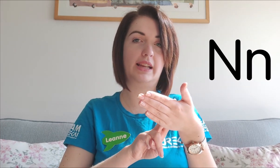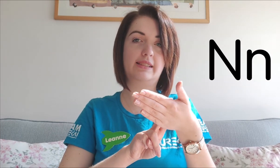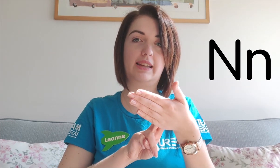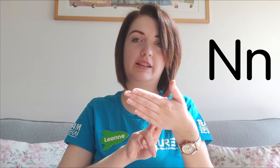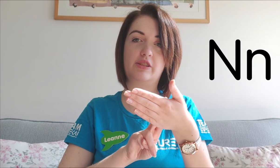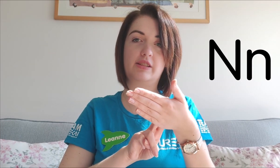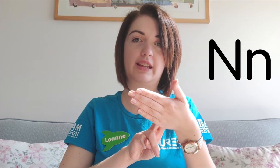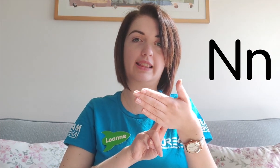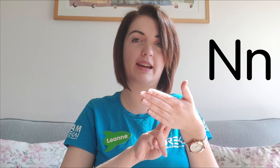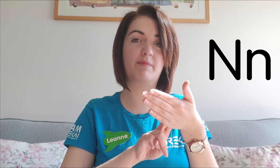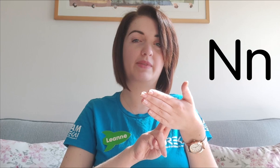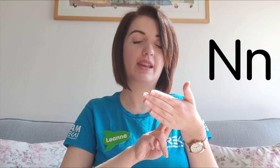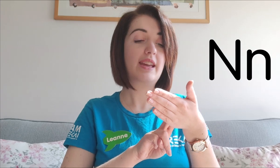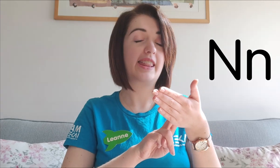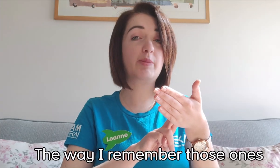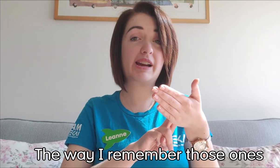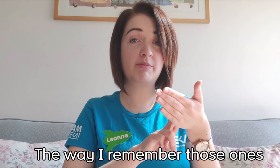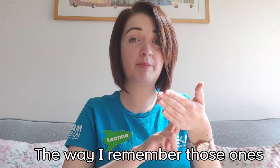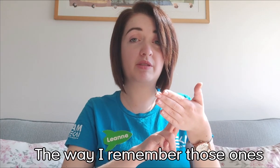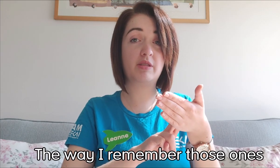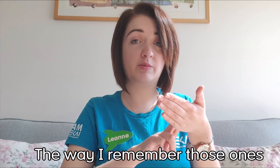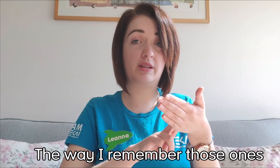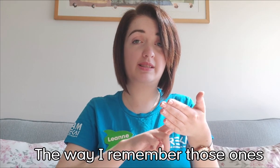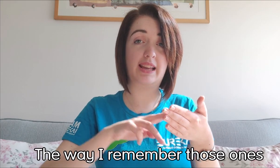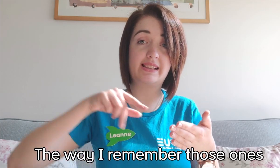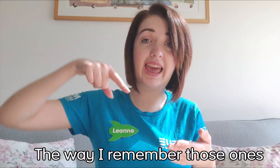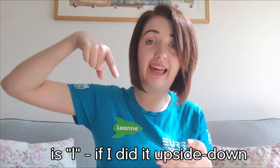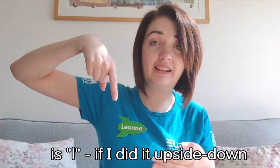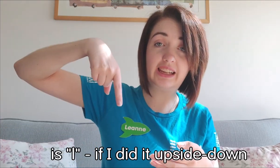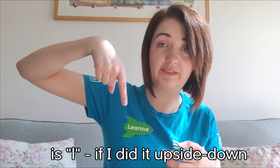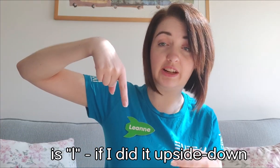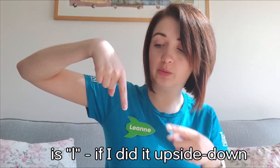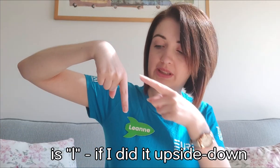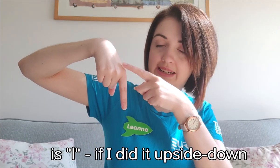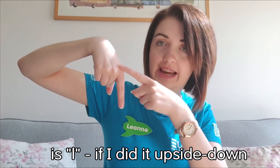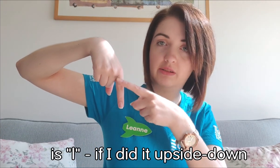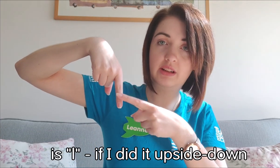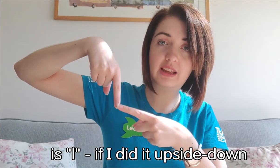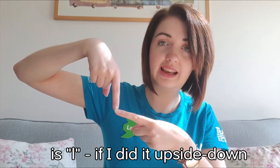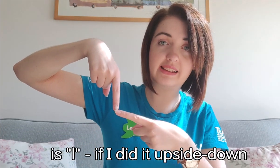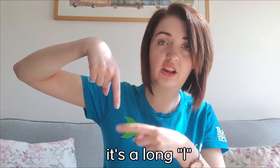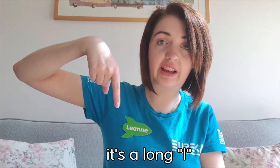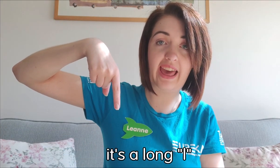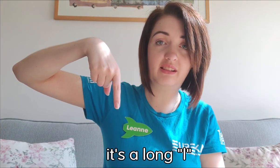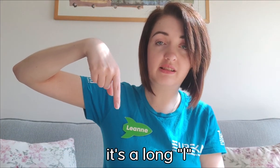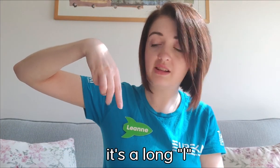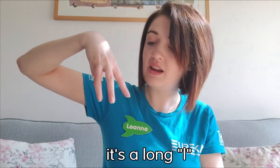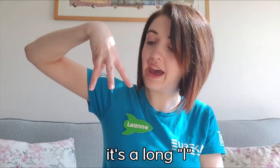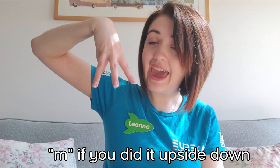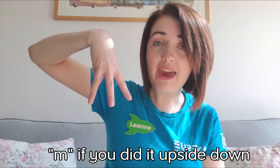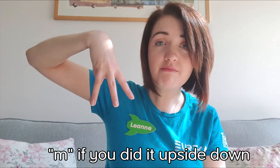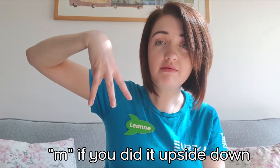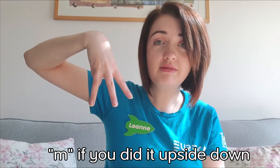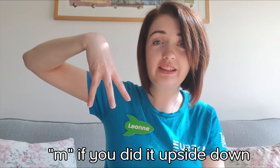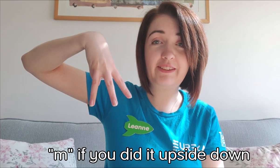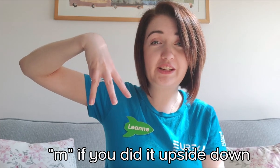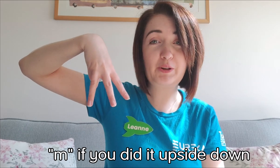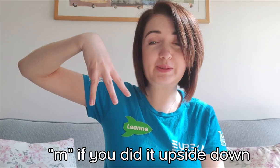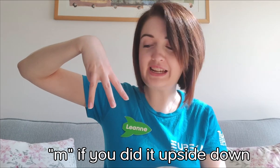And place it just like that. And the way I remember those ones is L, if you did it upside down. It's a long L. M, if you did it upside